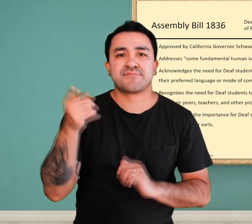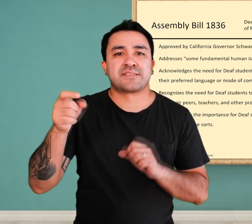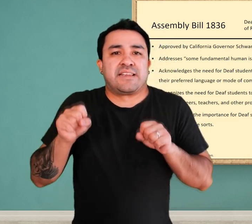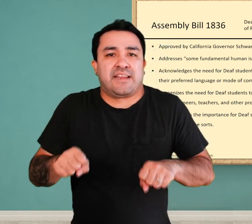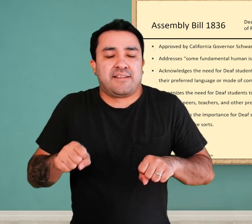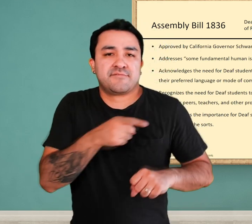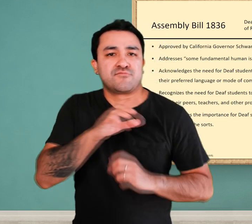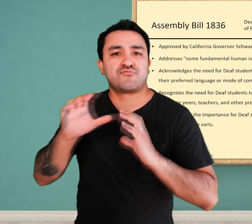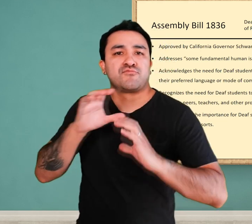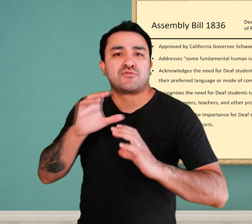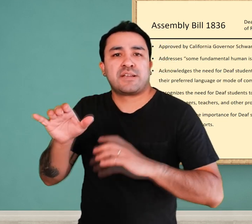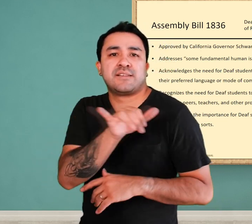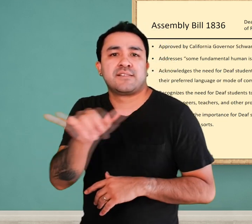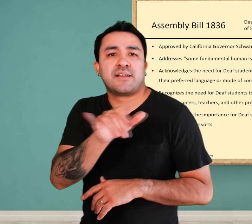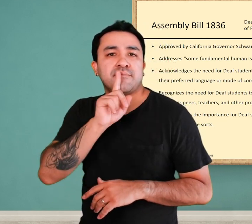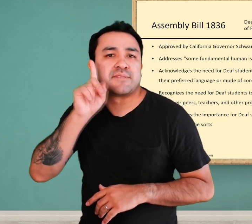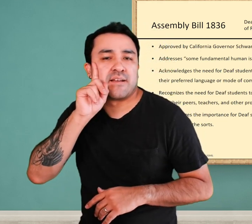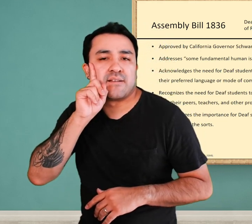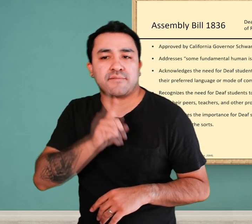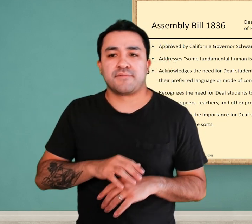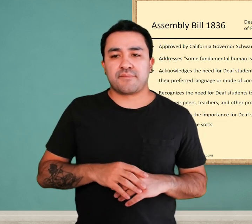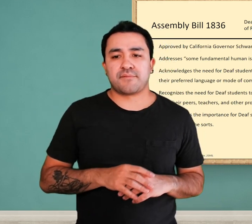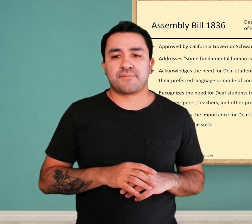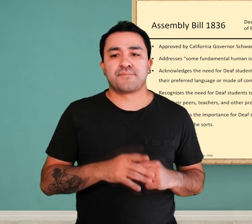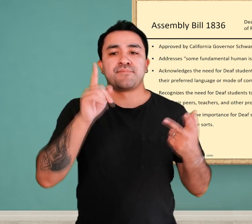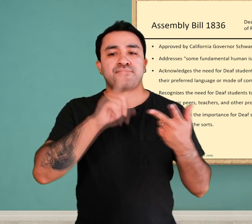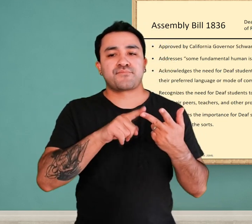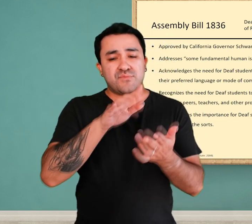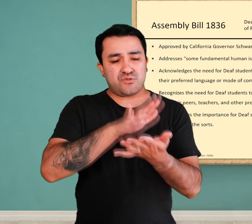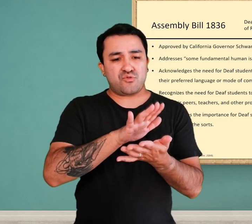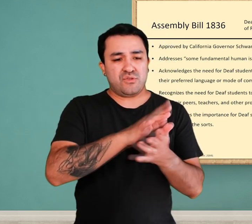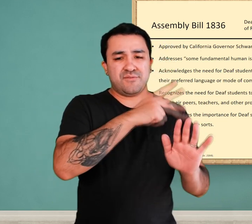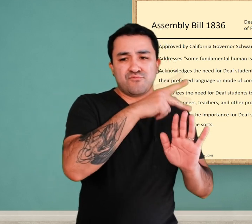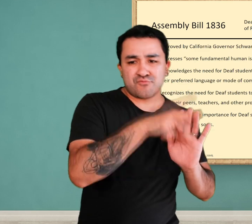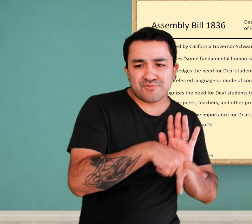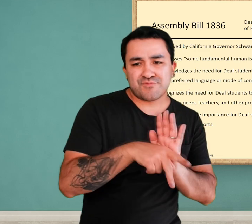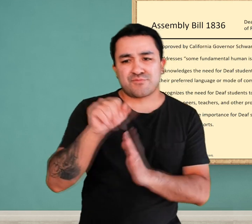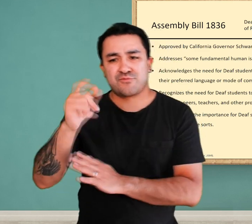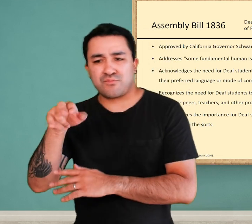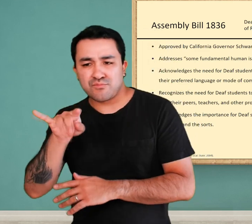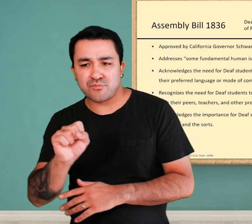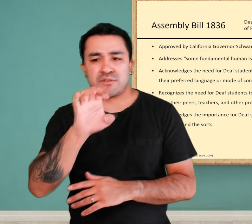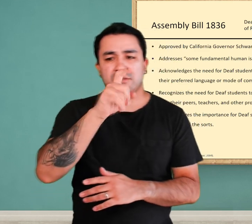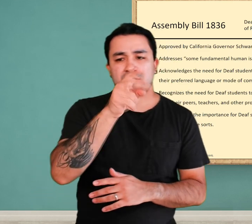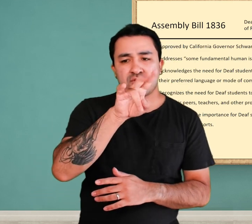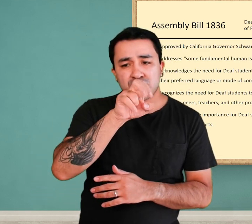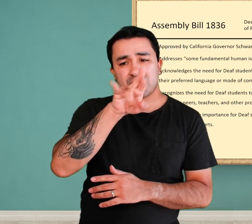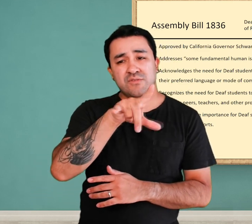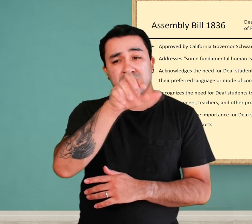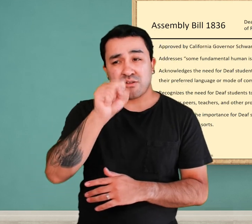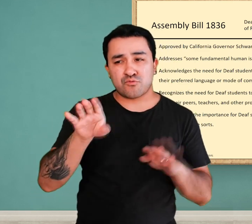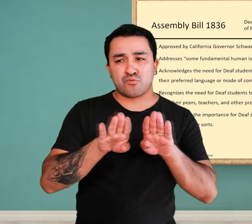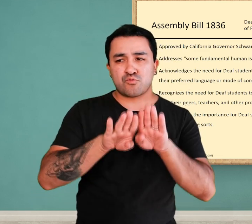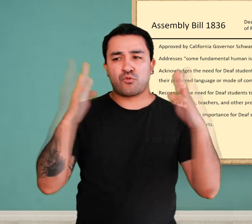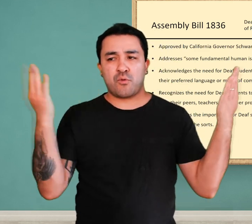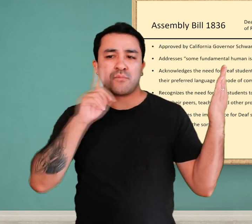3. Deaf students must be able to participate in school programs, functions, extracurricular activities,